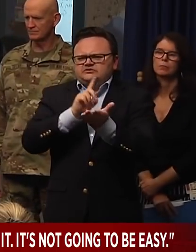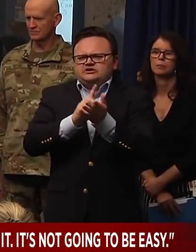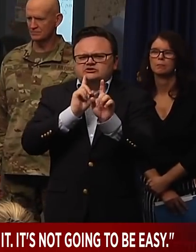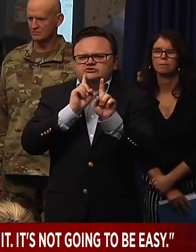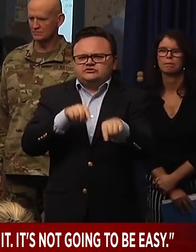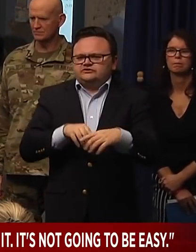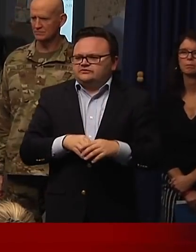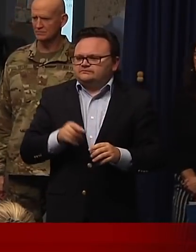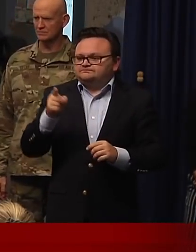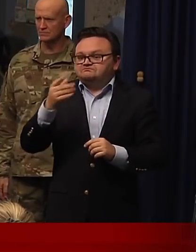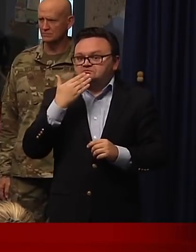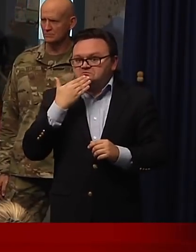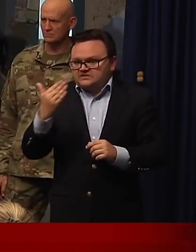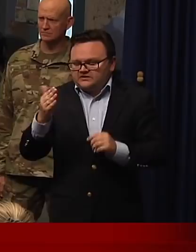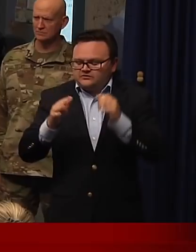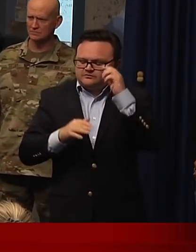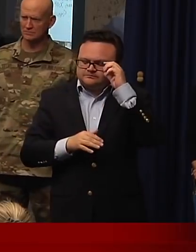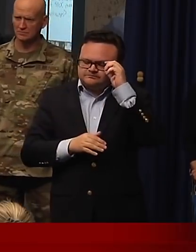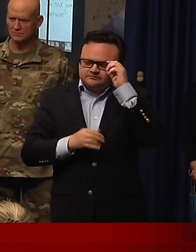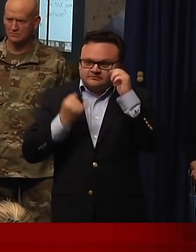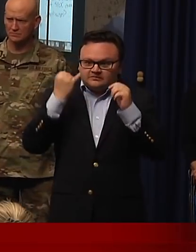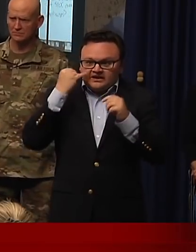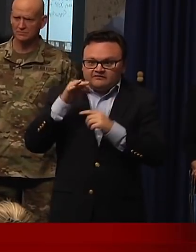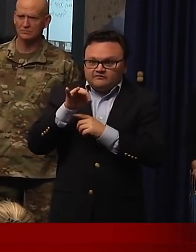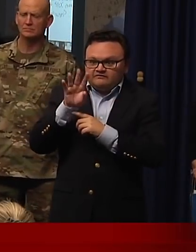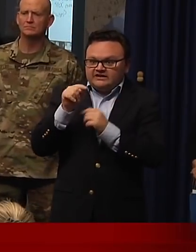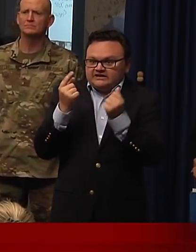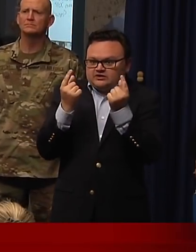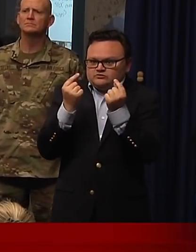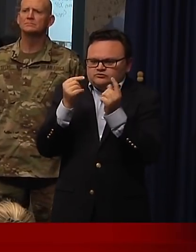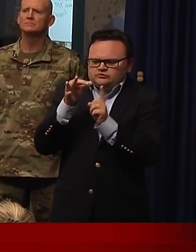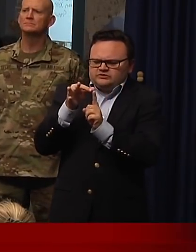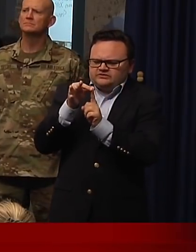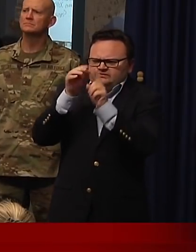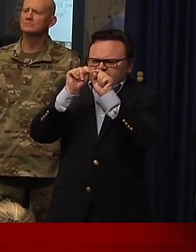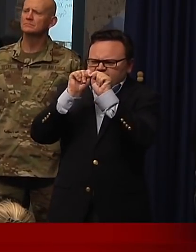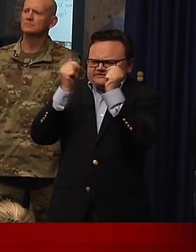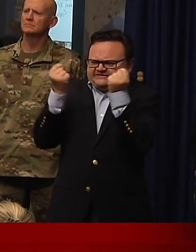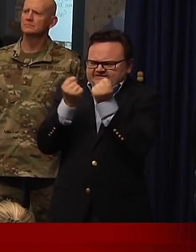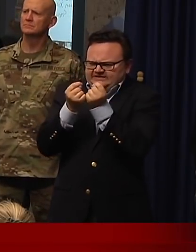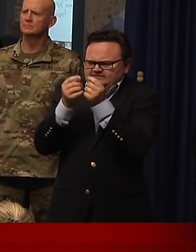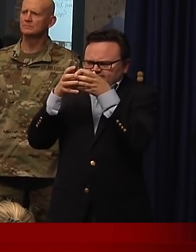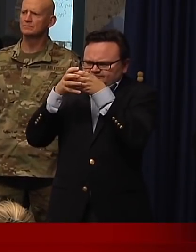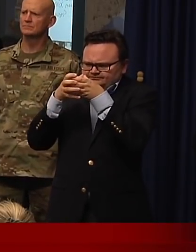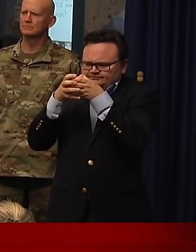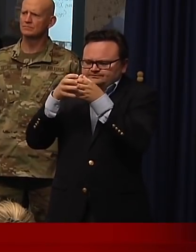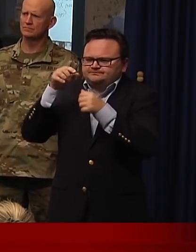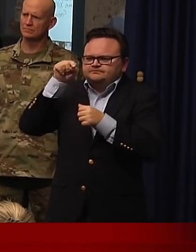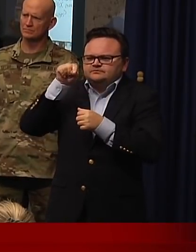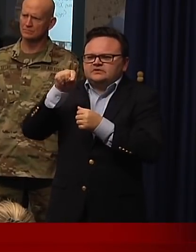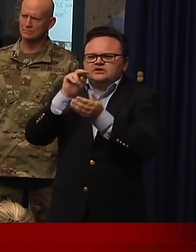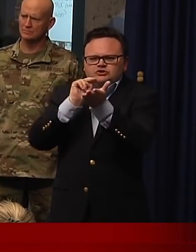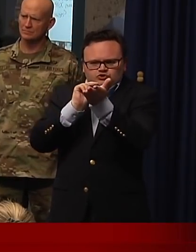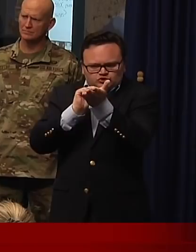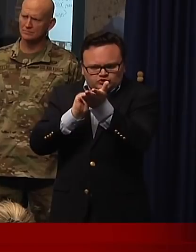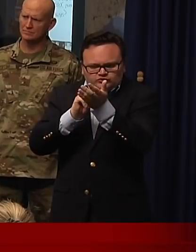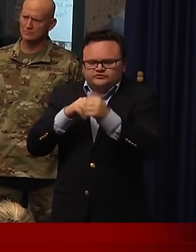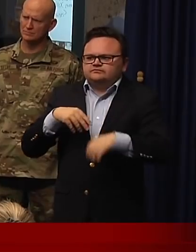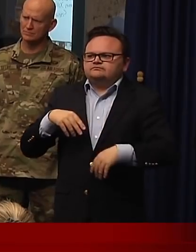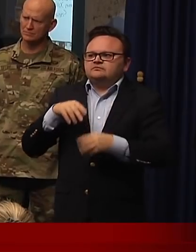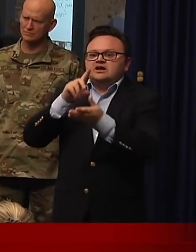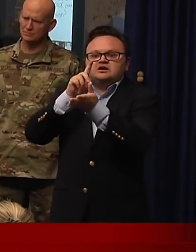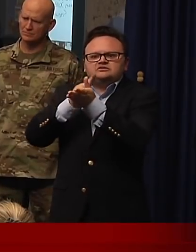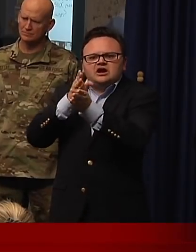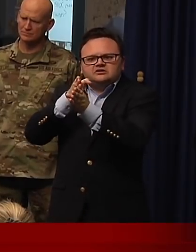Yeah, thank you. When we become aware of this, we will send in a strike team. And the strike team will consist of a nurse, an epidemiologist,